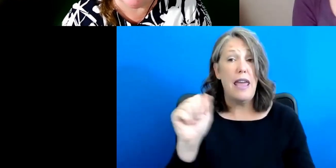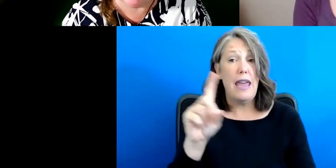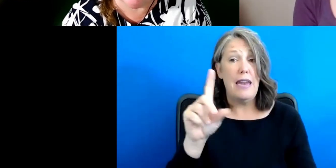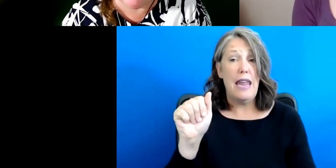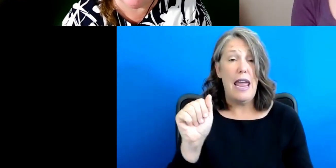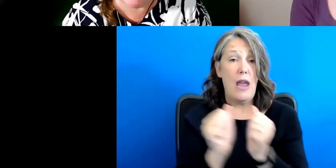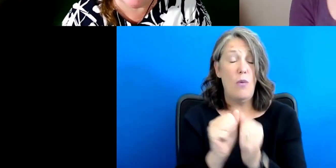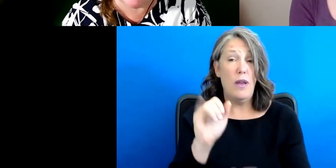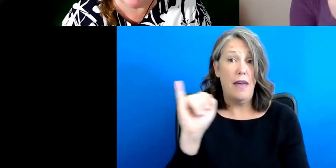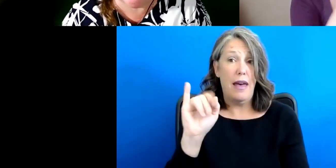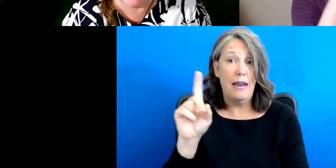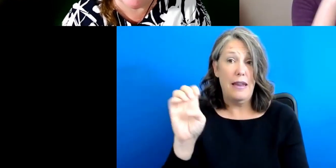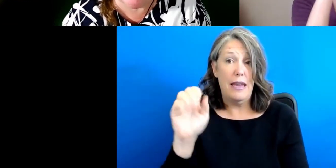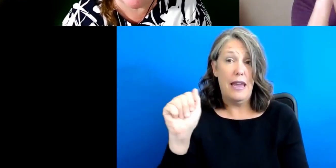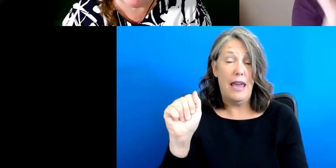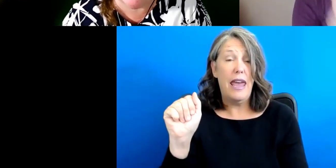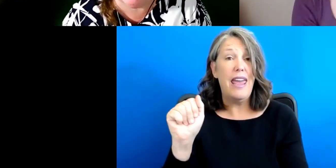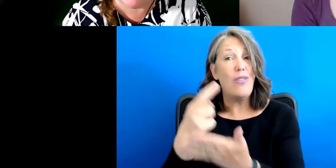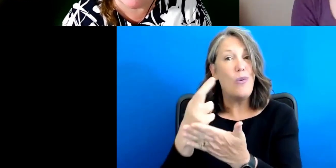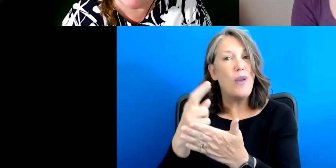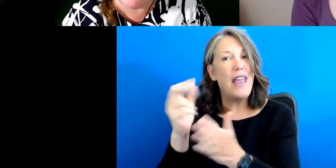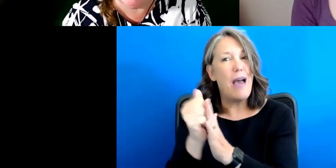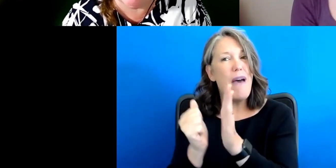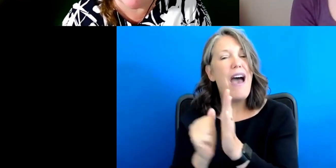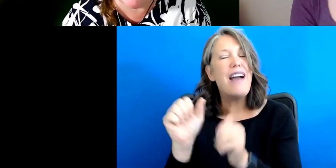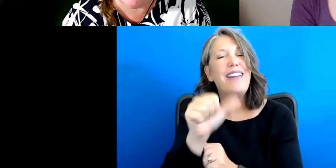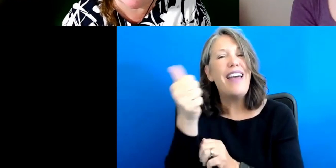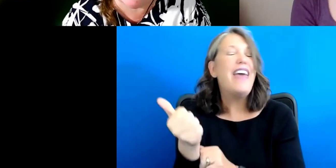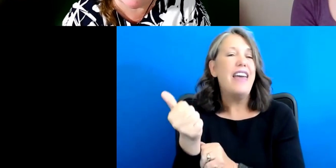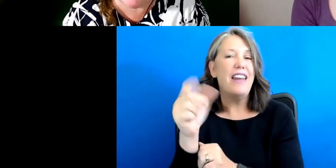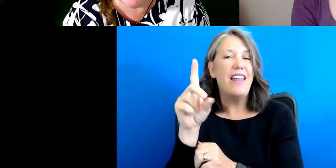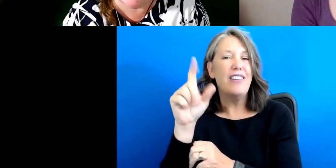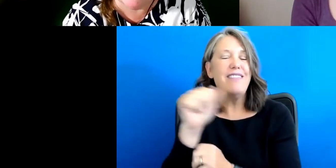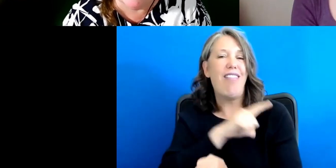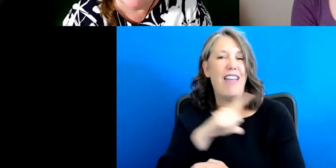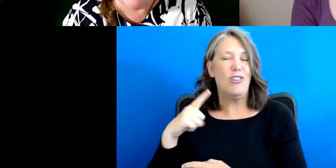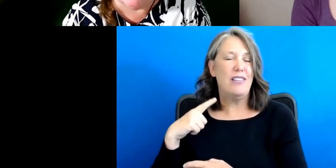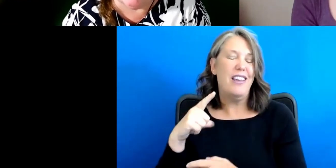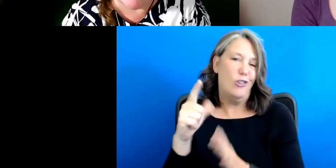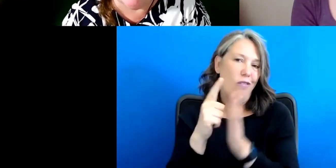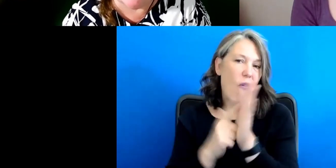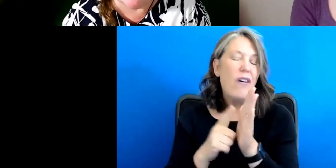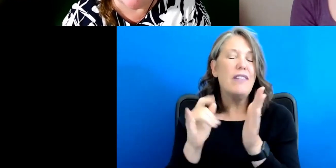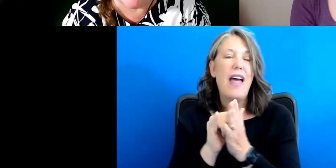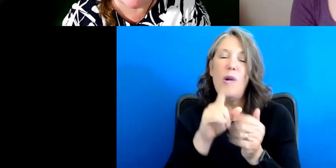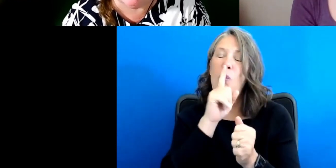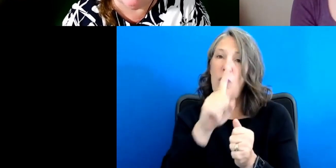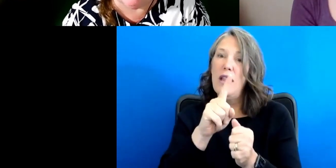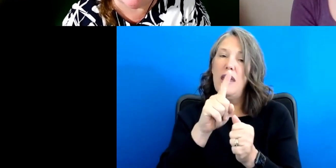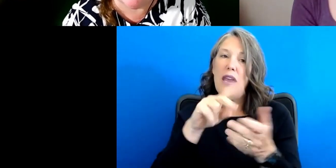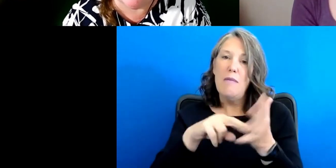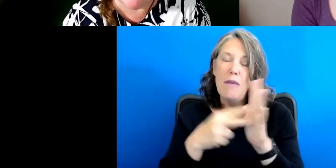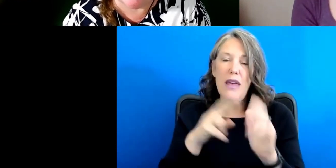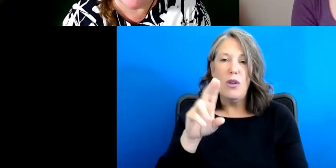the ID, IDA at the Rehab Act and other disability legislation, you know, really meant that US